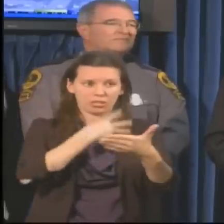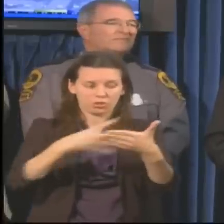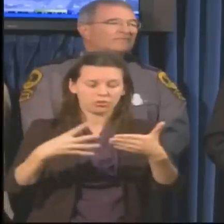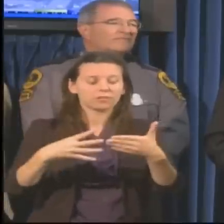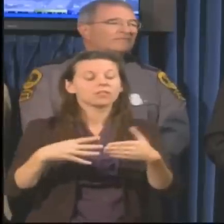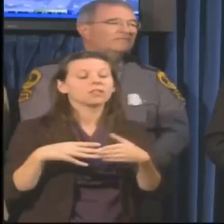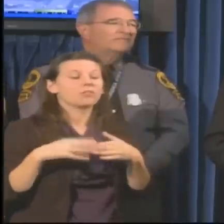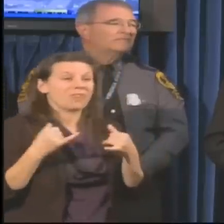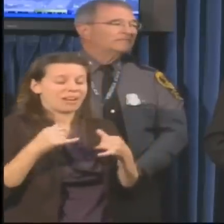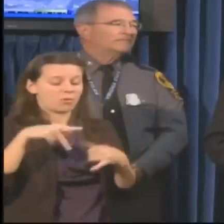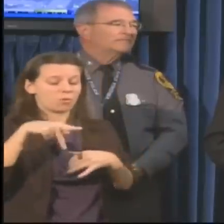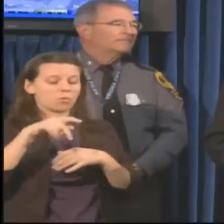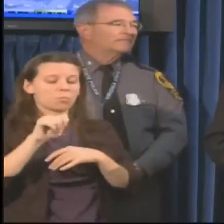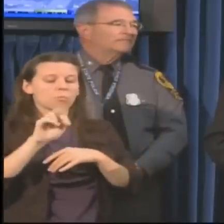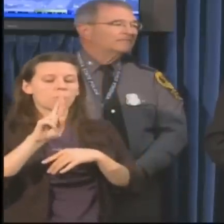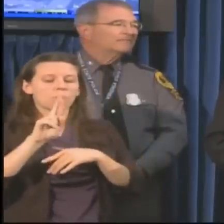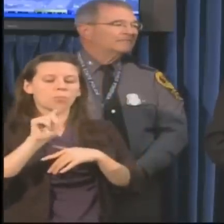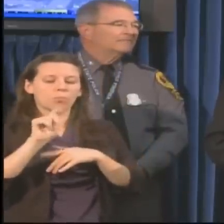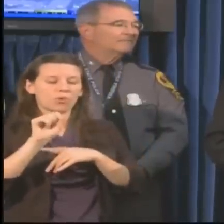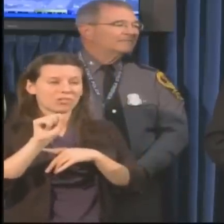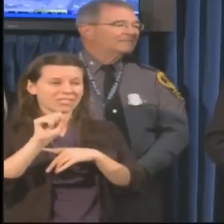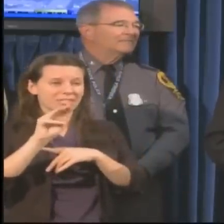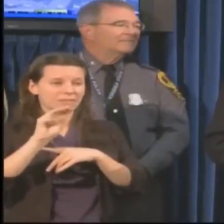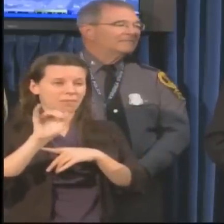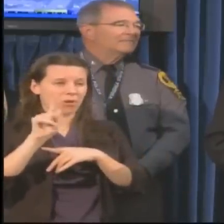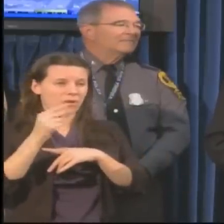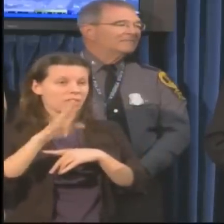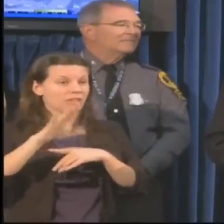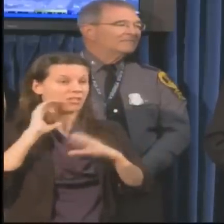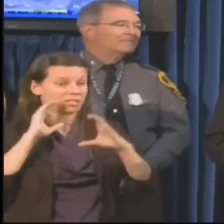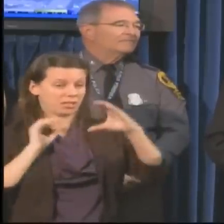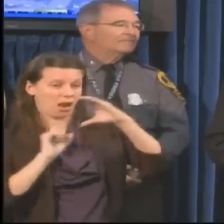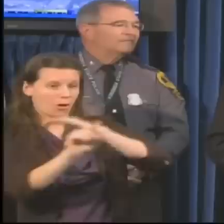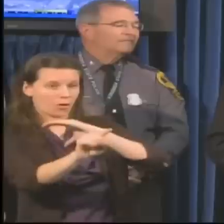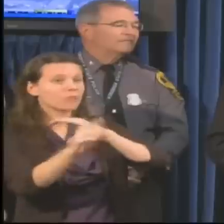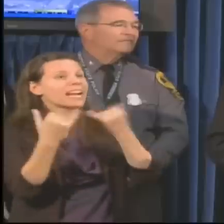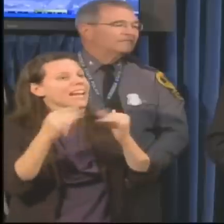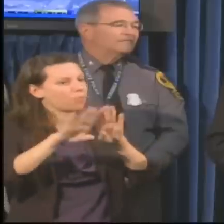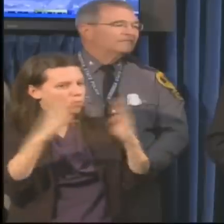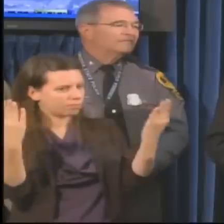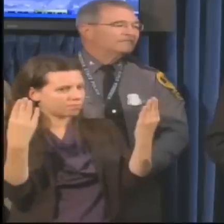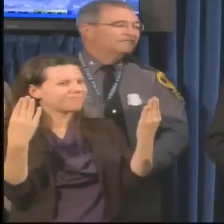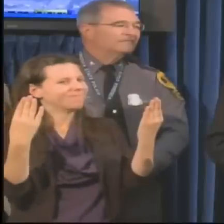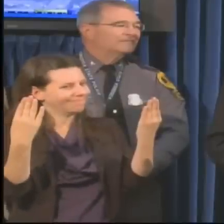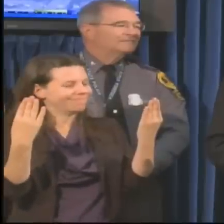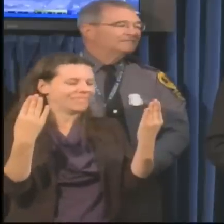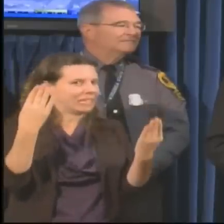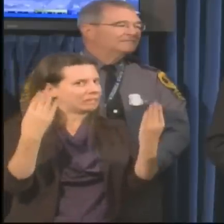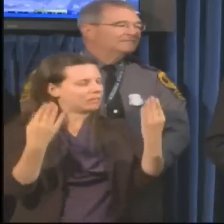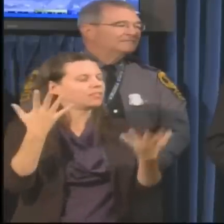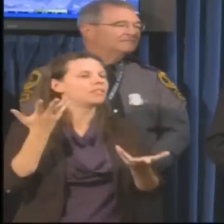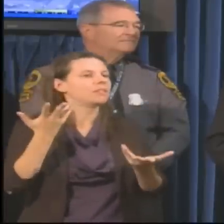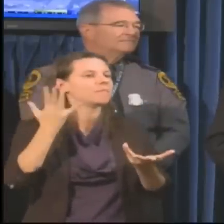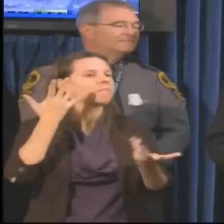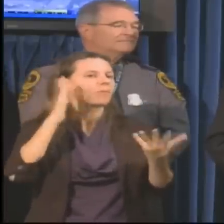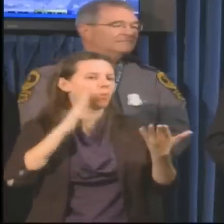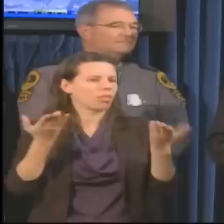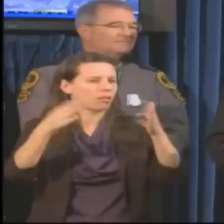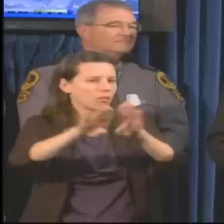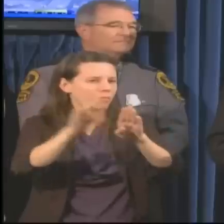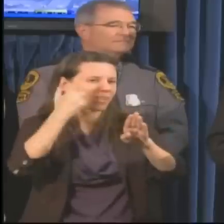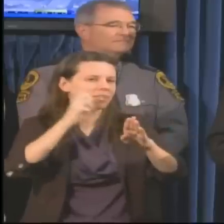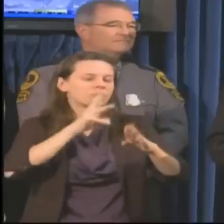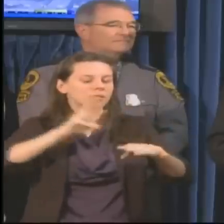open, although we are concerned that at some point, either because of flooding or because of